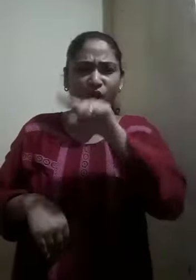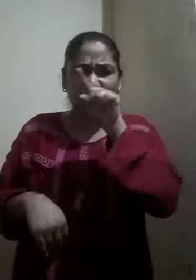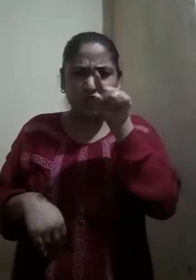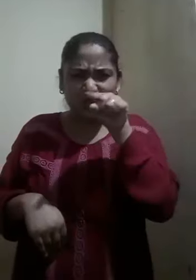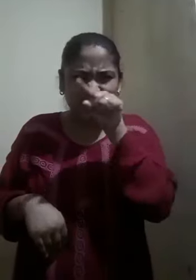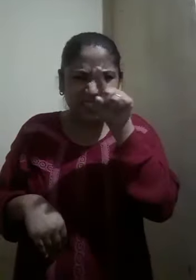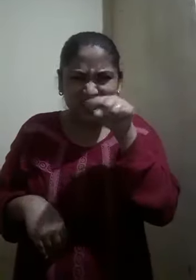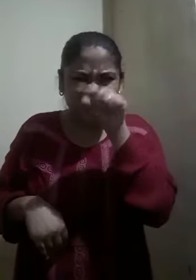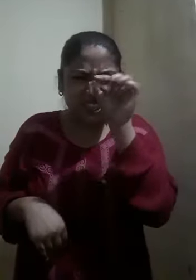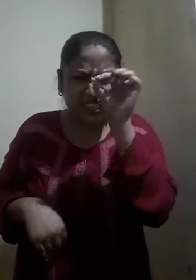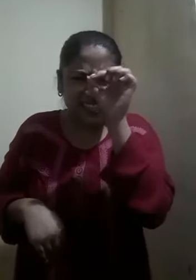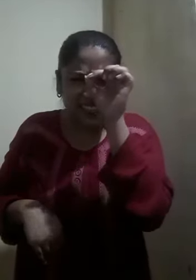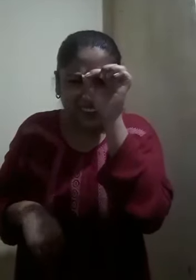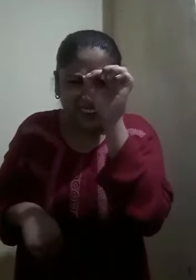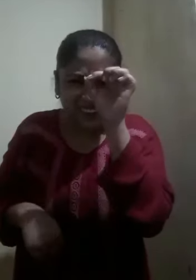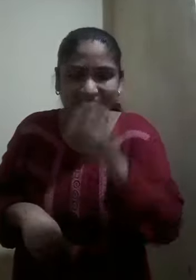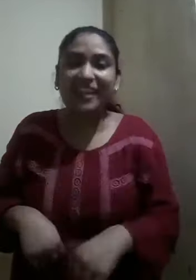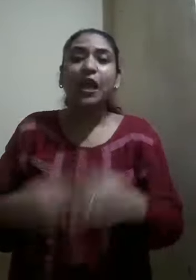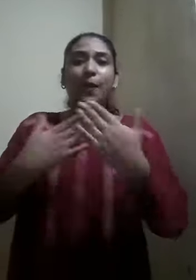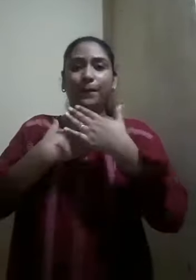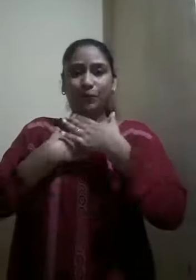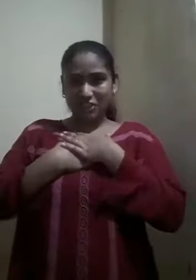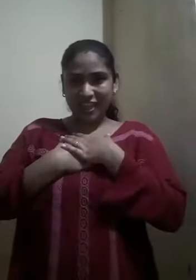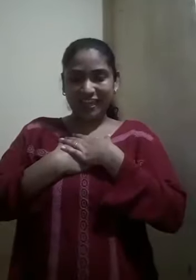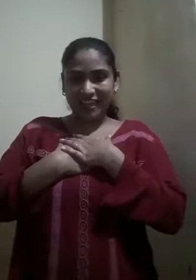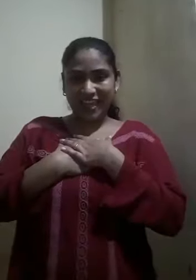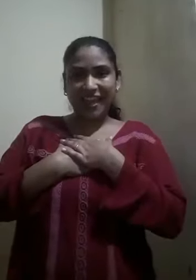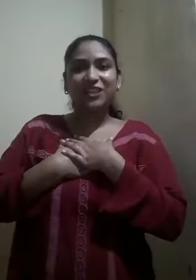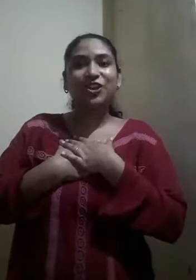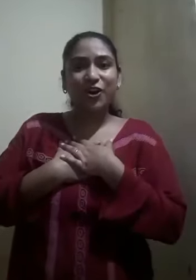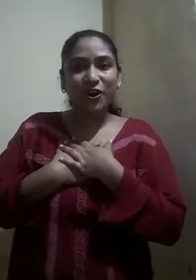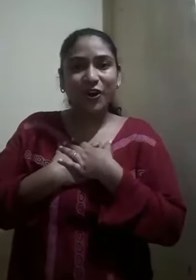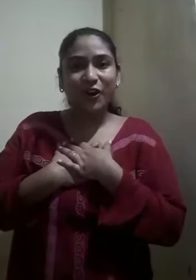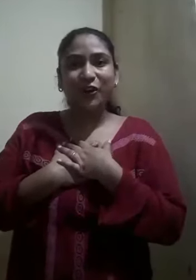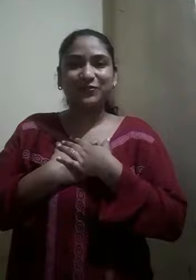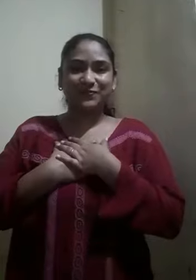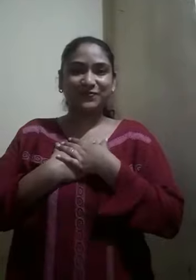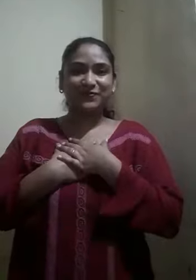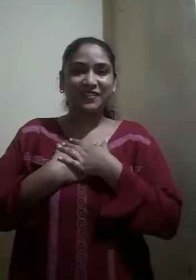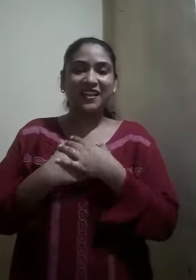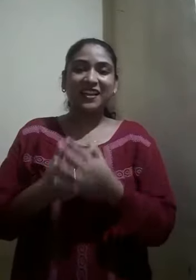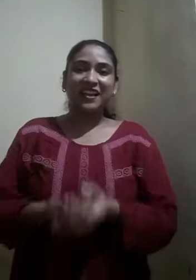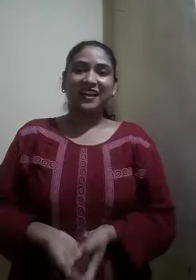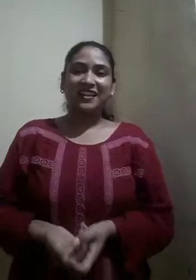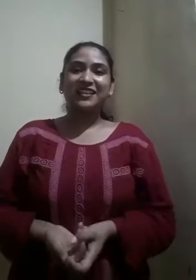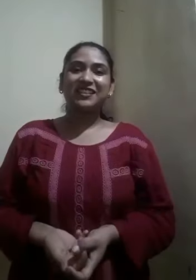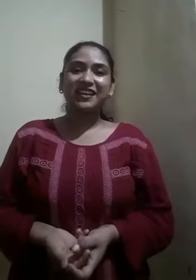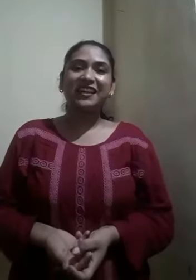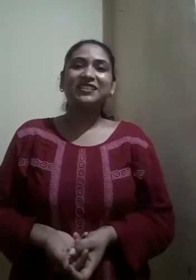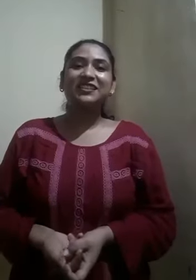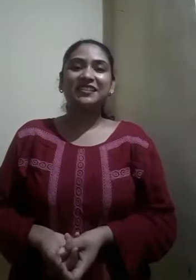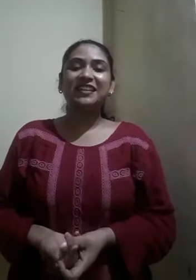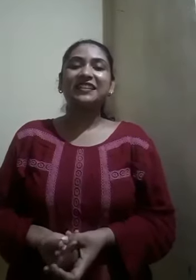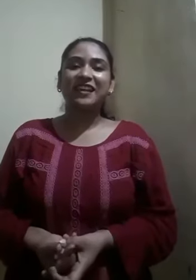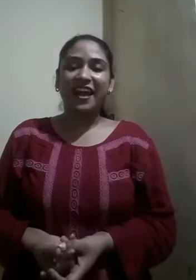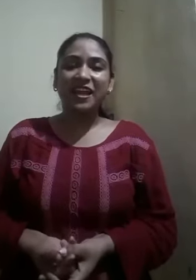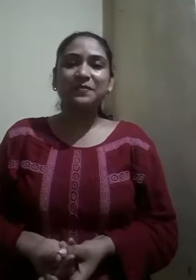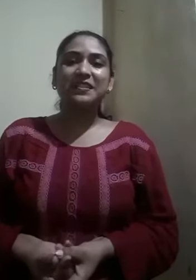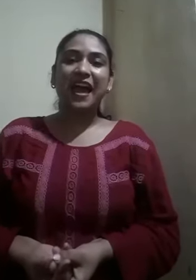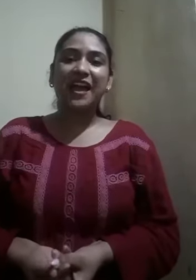Choti choti roti, mujhe de do. Okay children, so these are the rhymes that